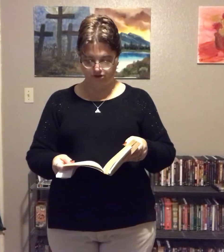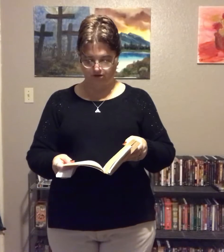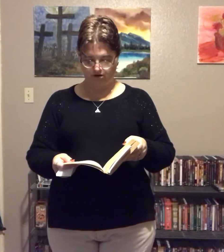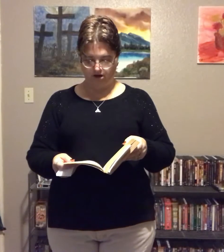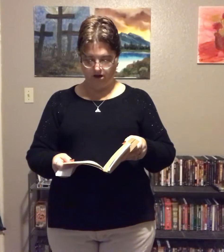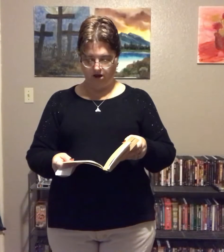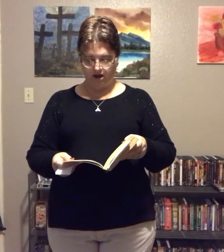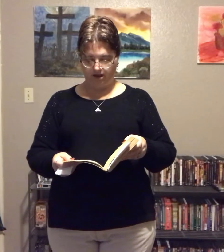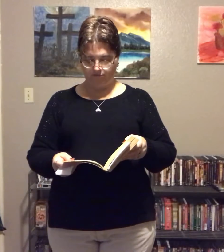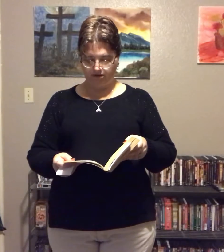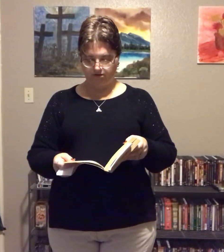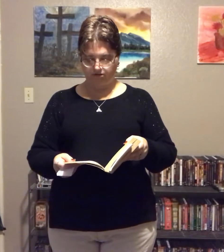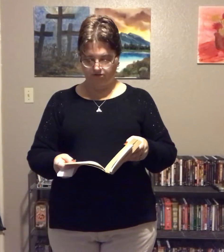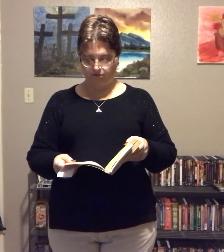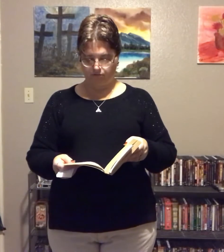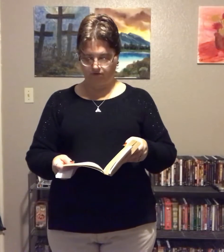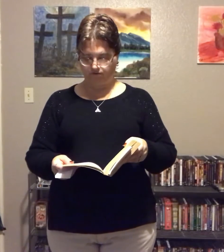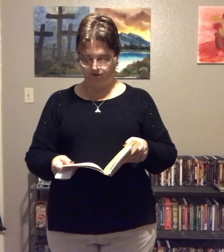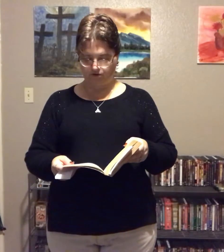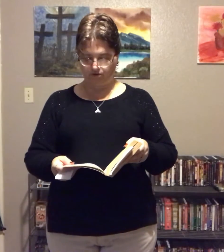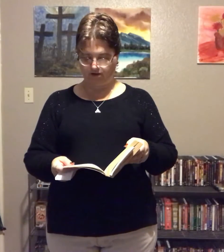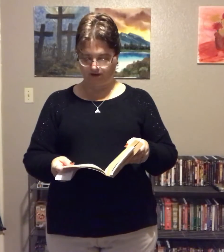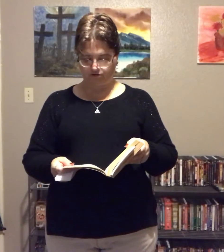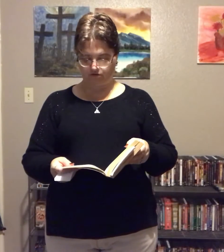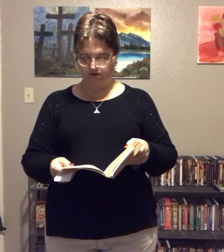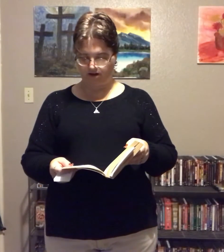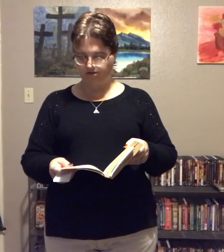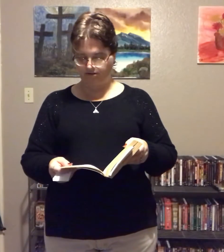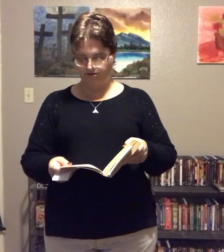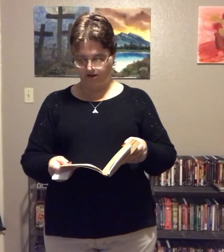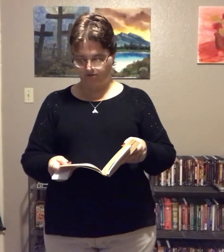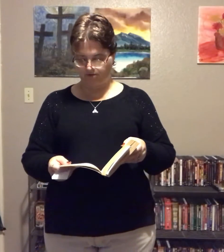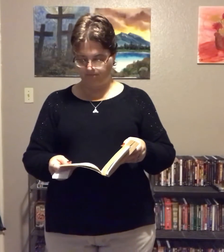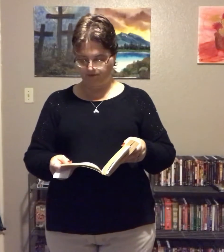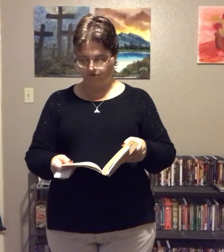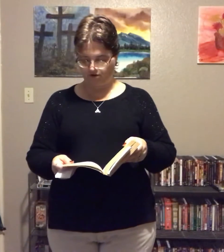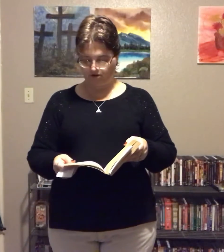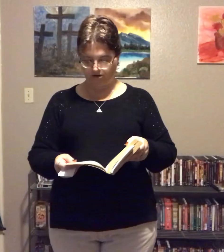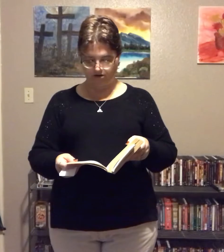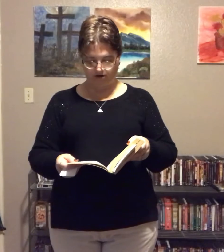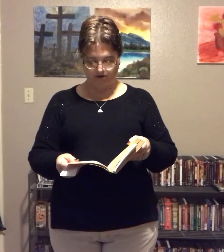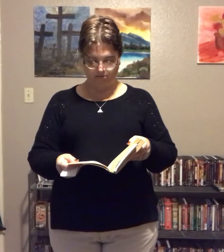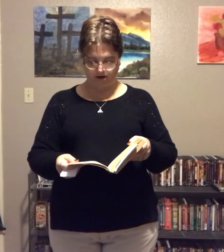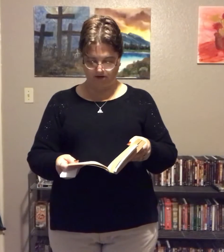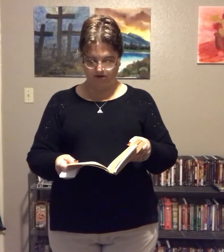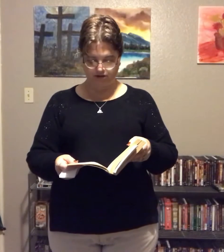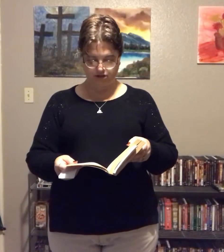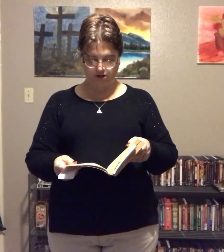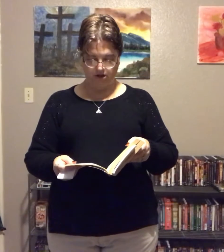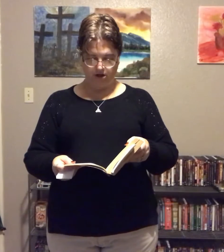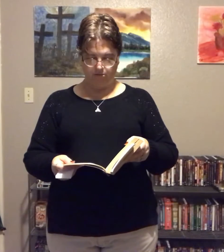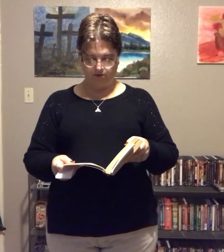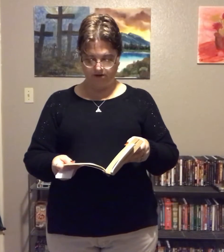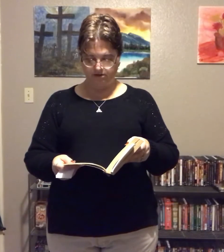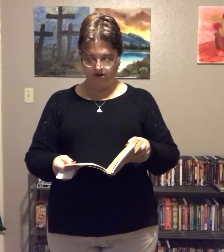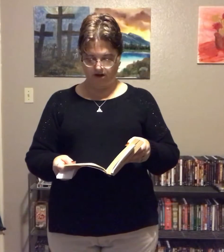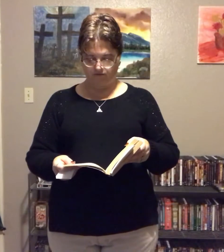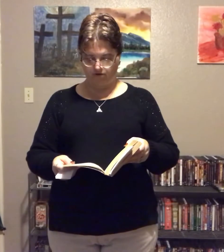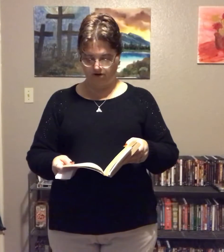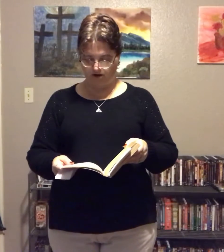year. I have been consumed with food, exercise, etc. for our entire marriage. Praise God for a